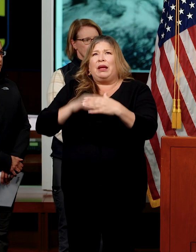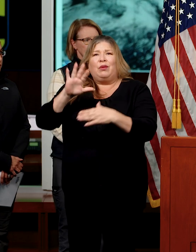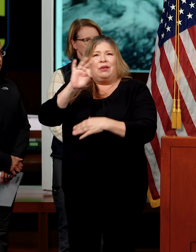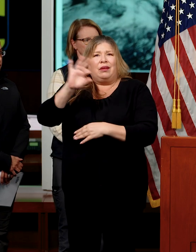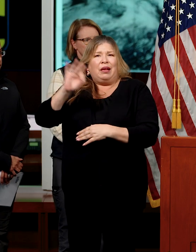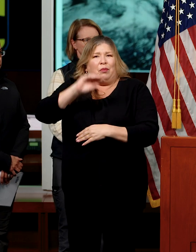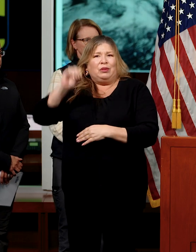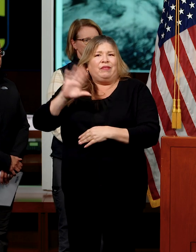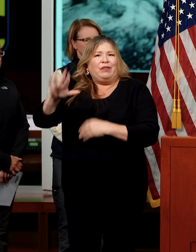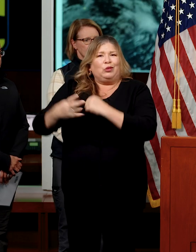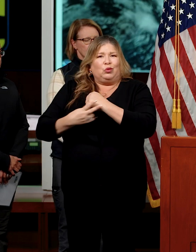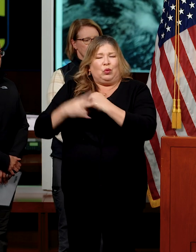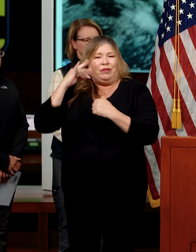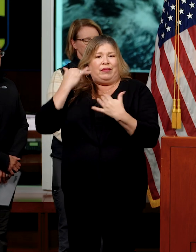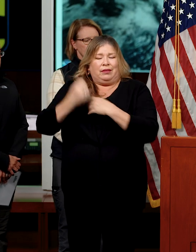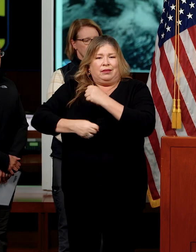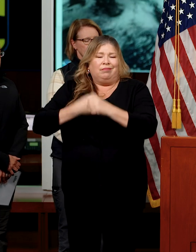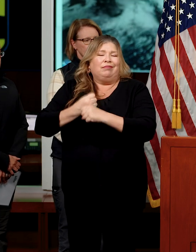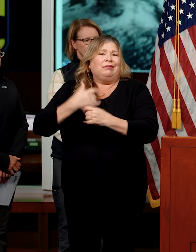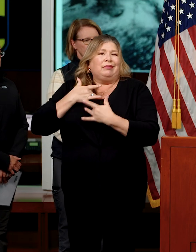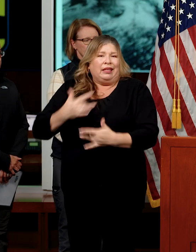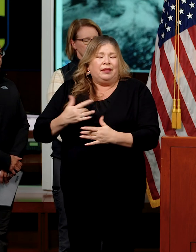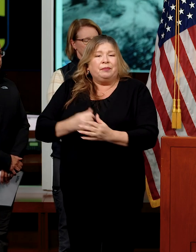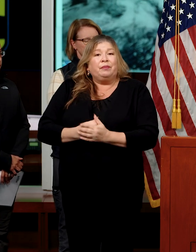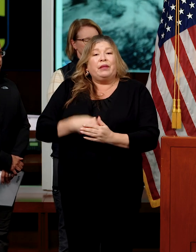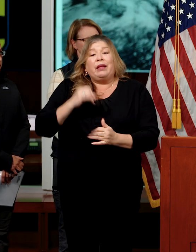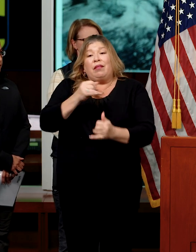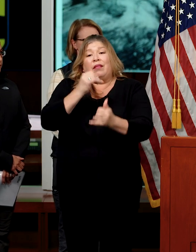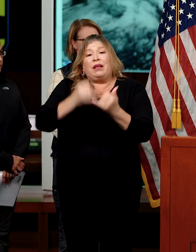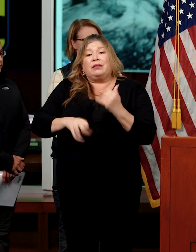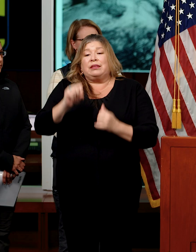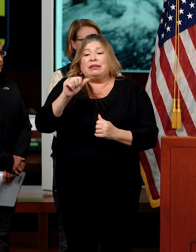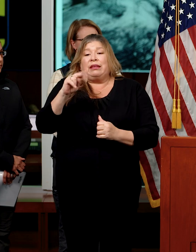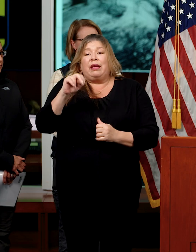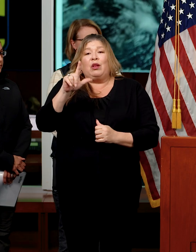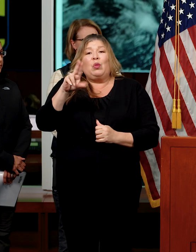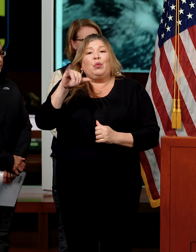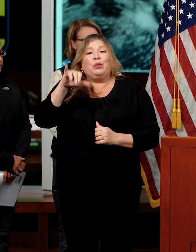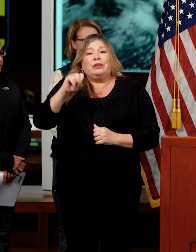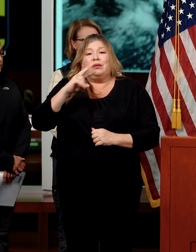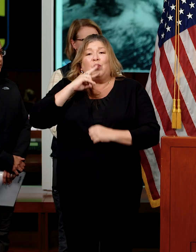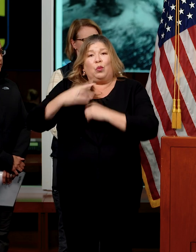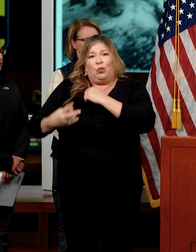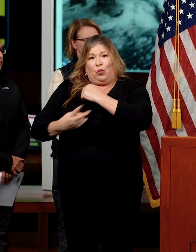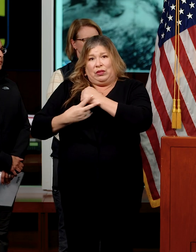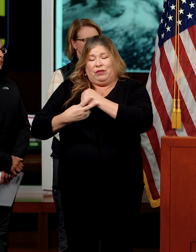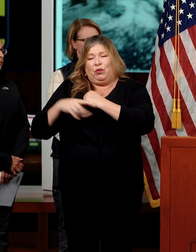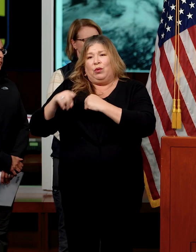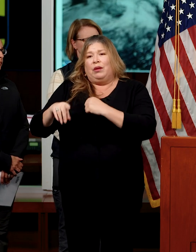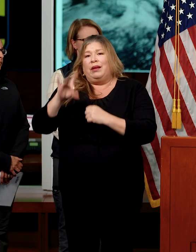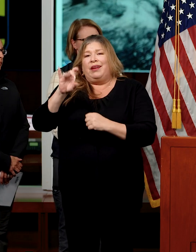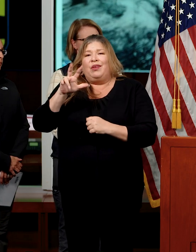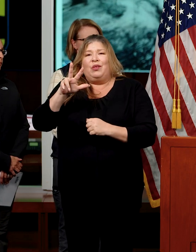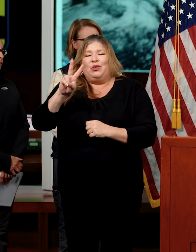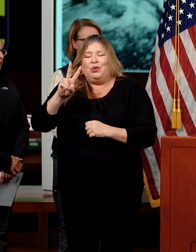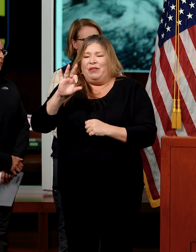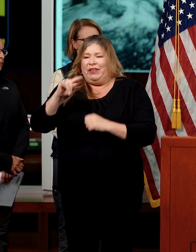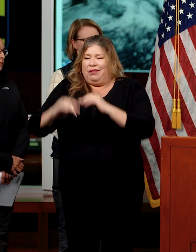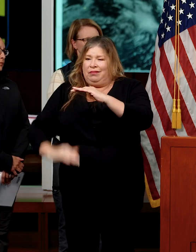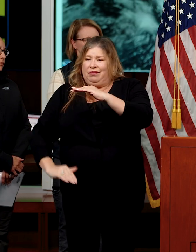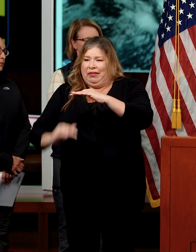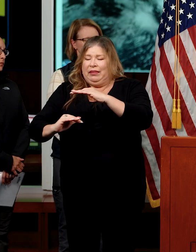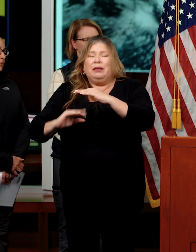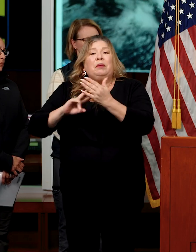storage for this time of year. And lastly, San Luis Reservoir is at 832,000 acre-feet, about